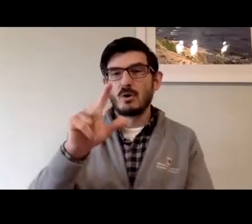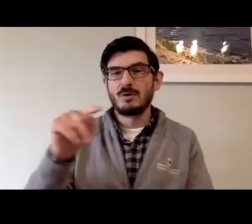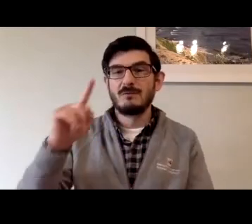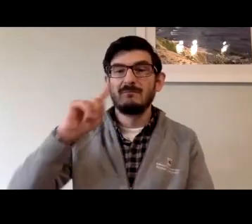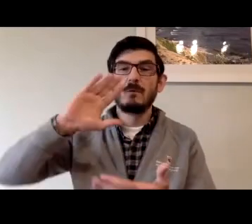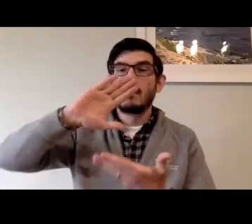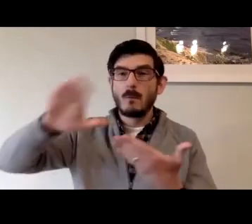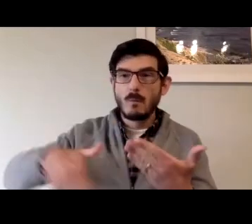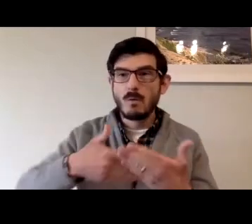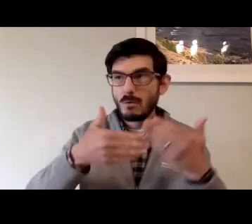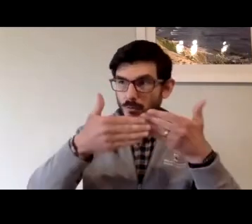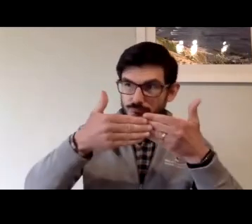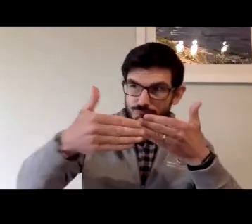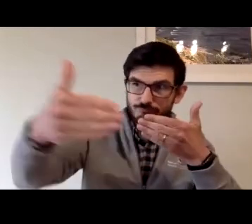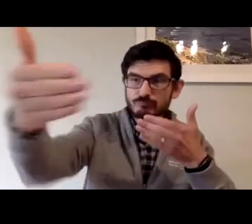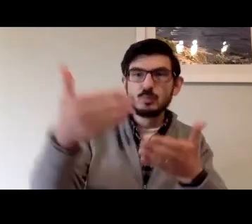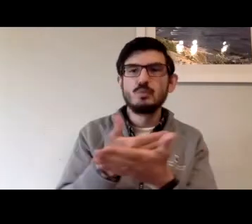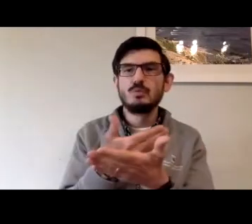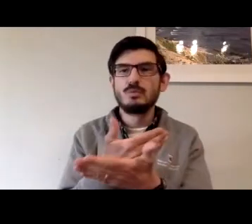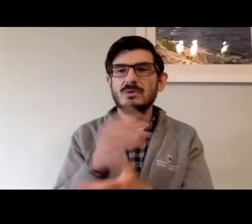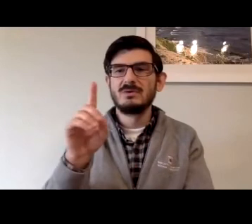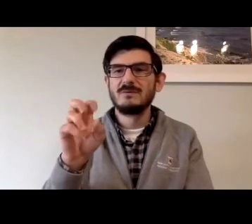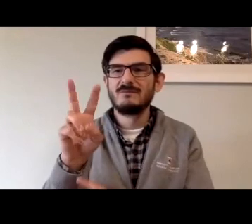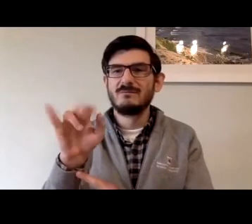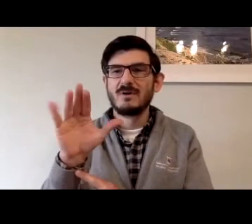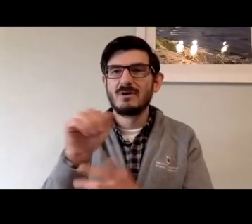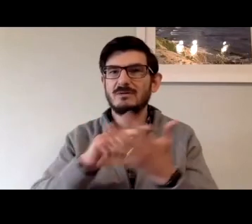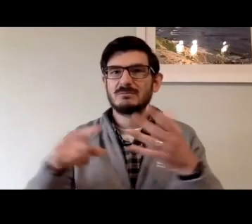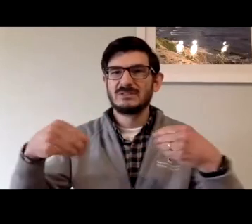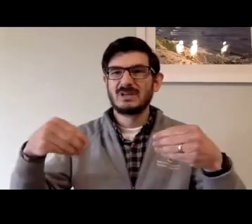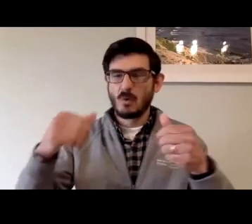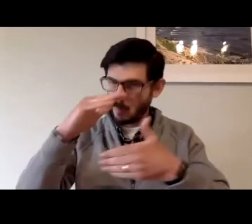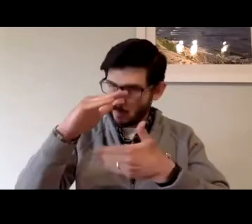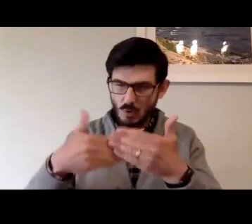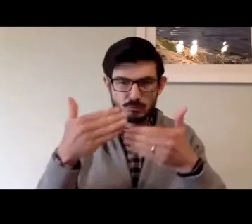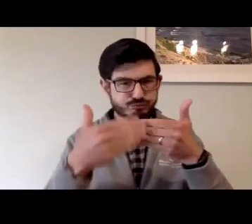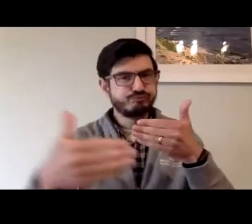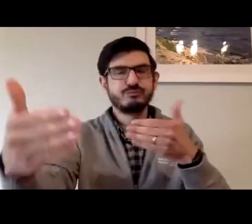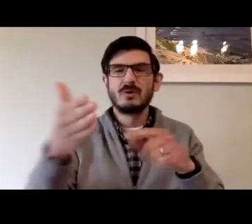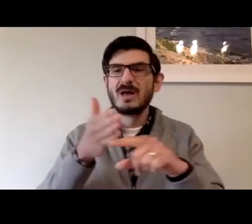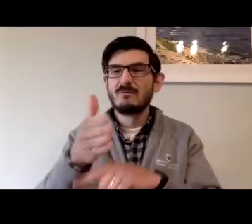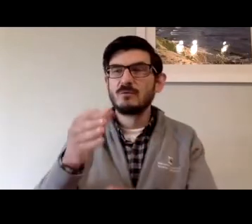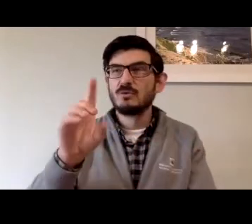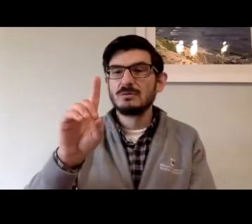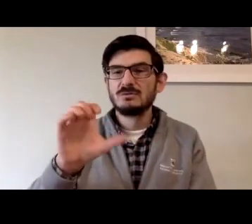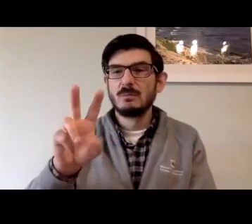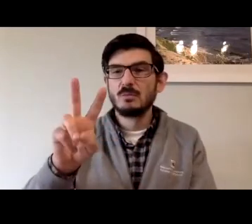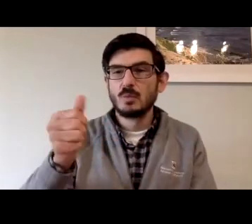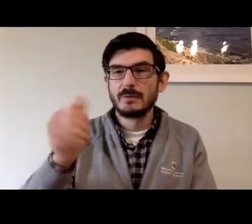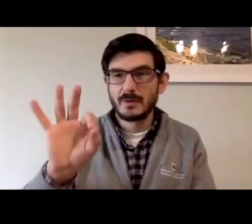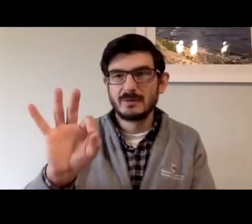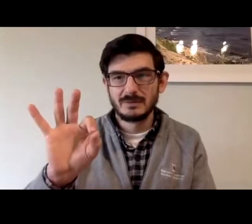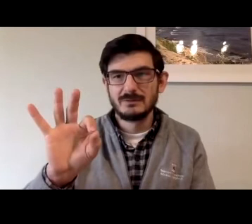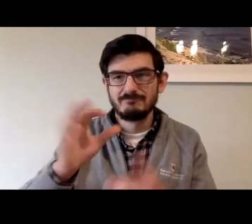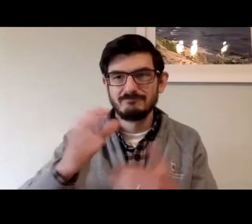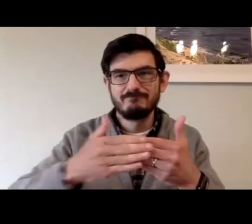we're now required to support RTT going forward for all newly manufactured, newly sold devices